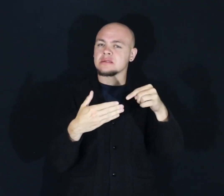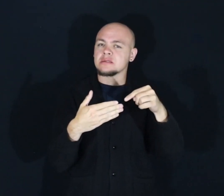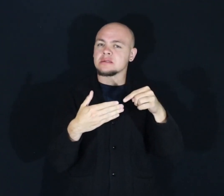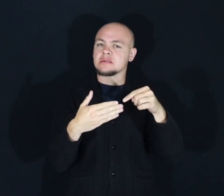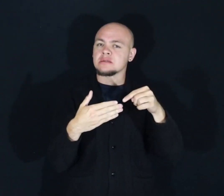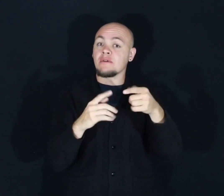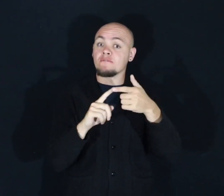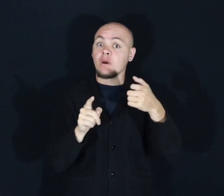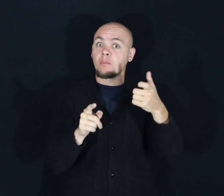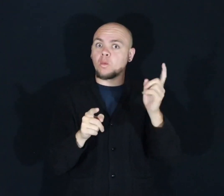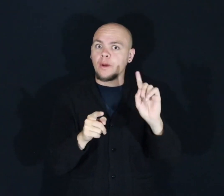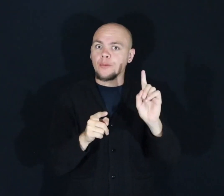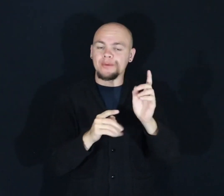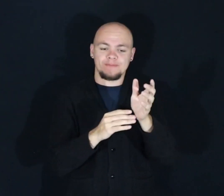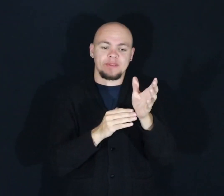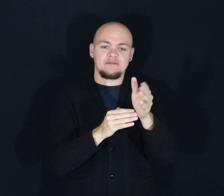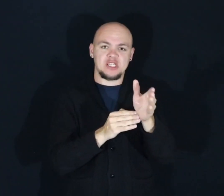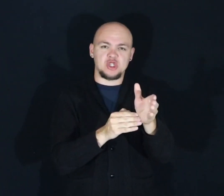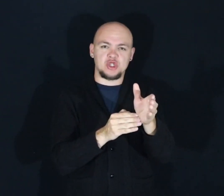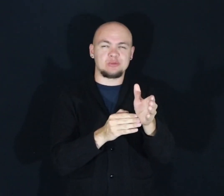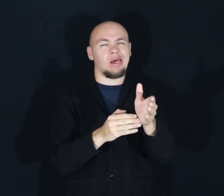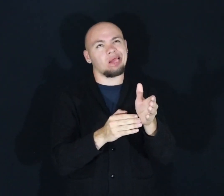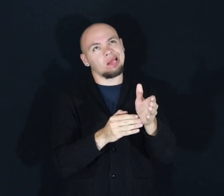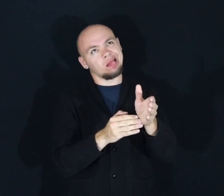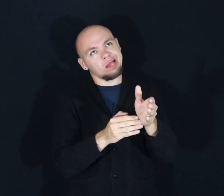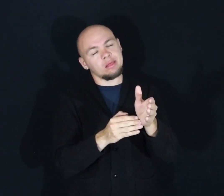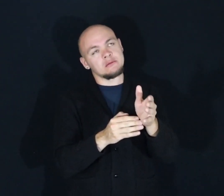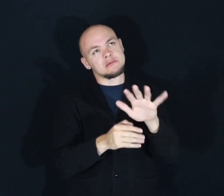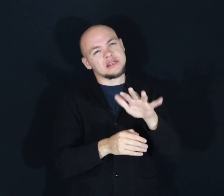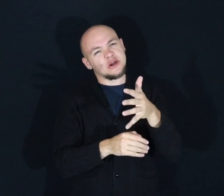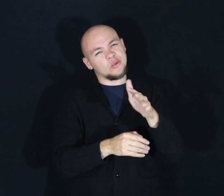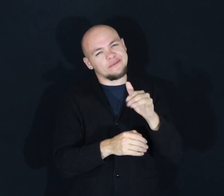fish. Well, sort of.